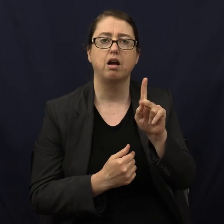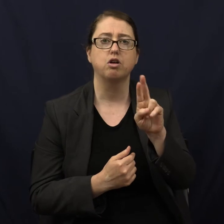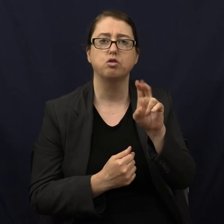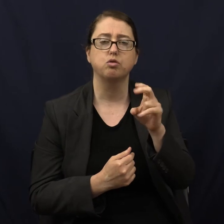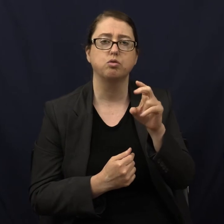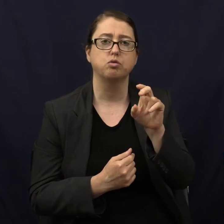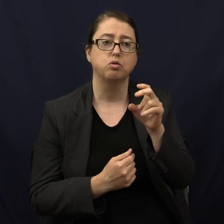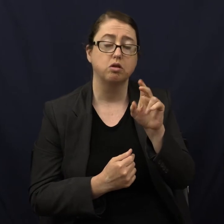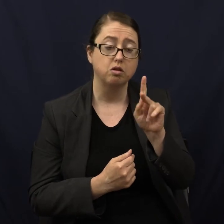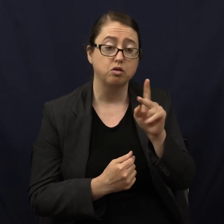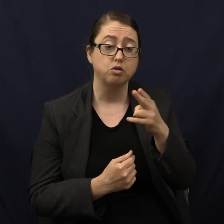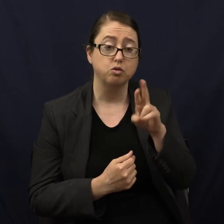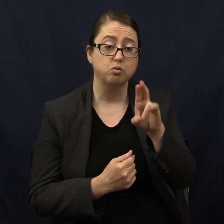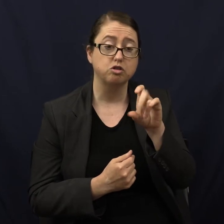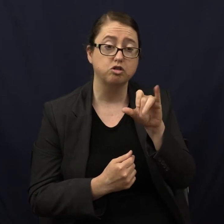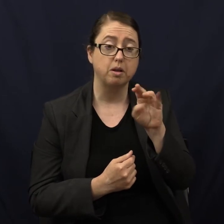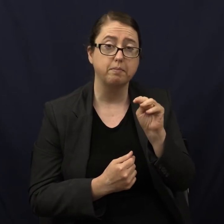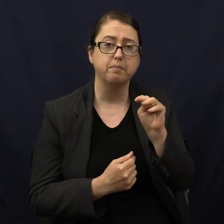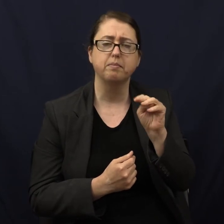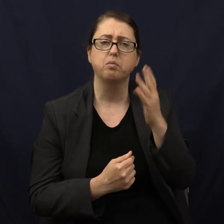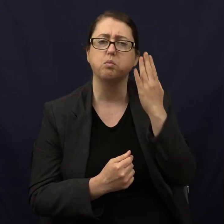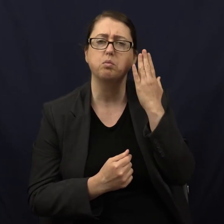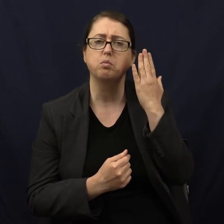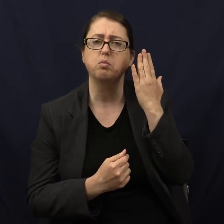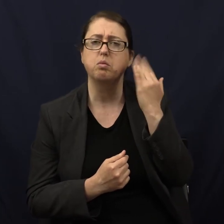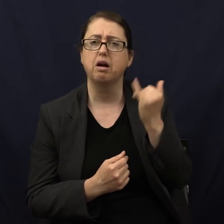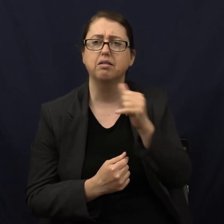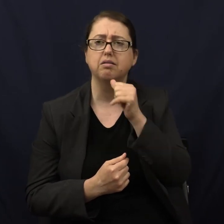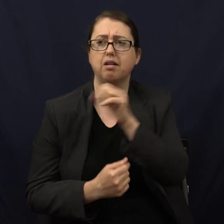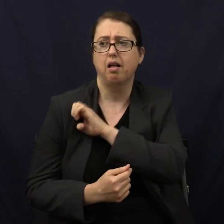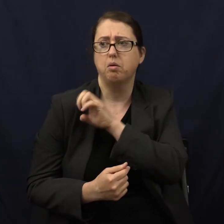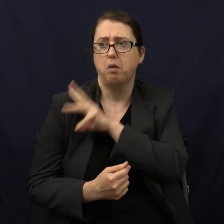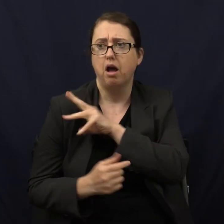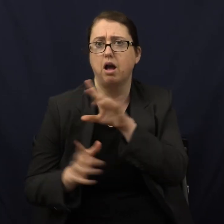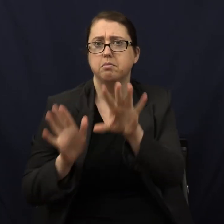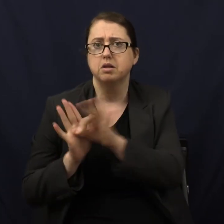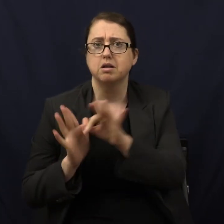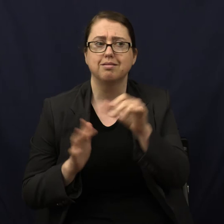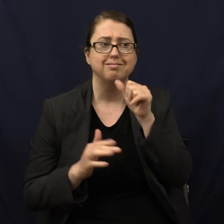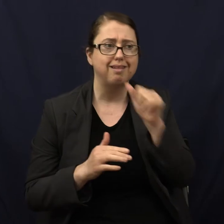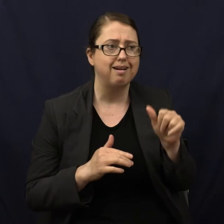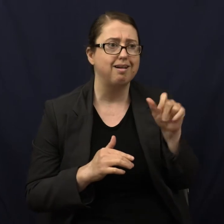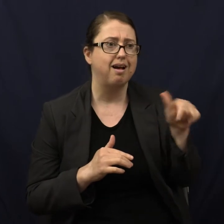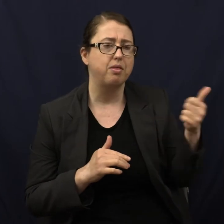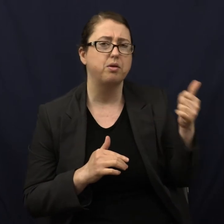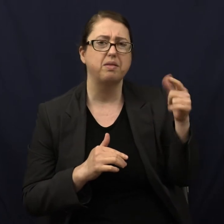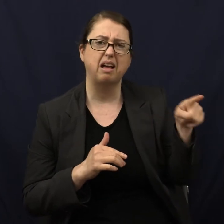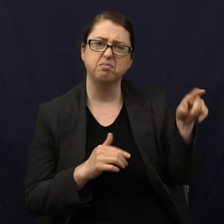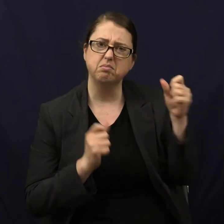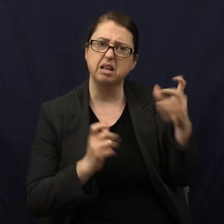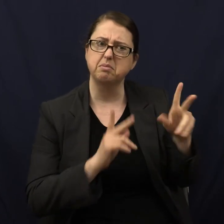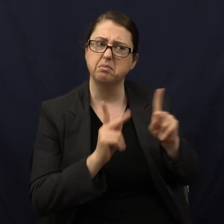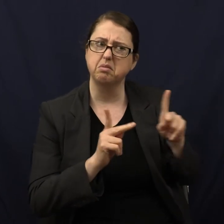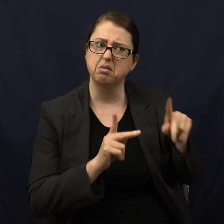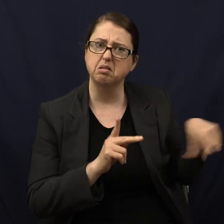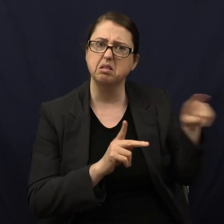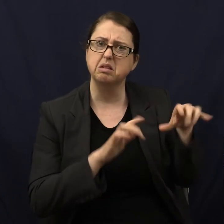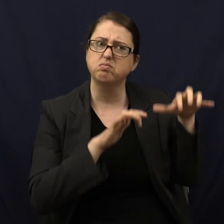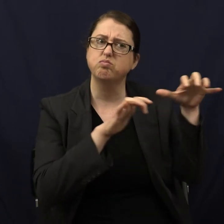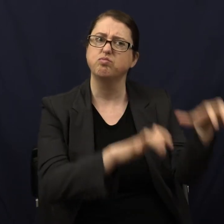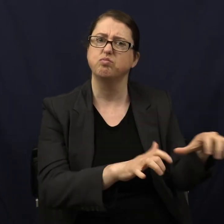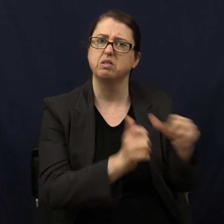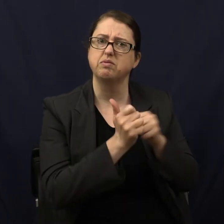your prophet Ellen White and not Muhammad? Does that make sense? They got a lot more people on their side, so they must be right, right?